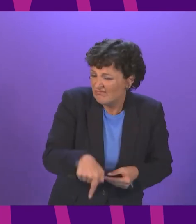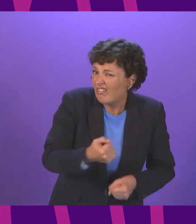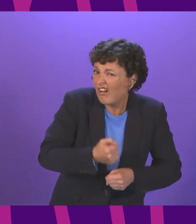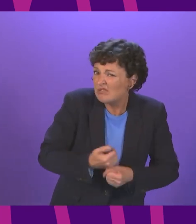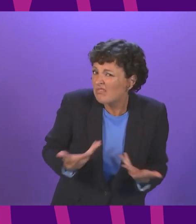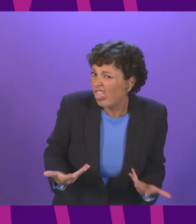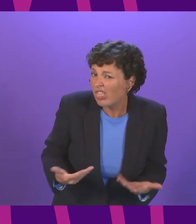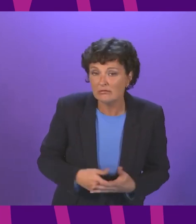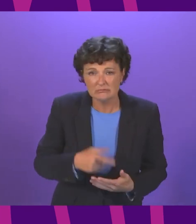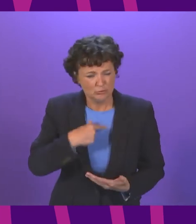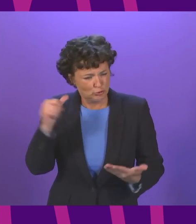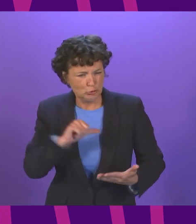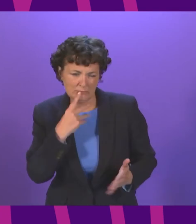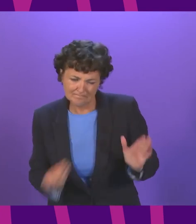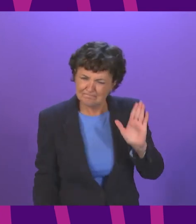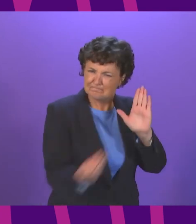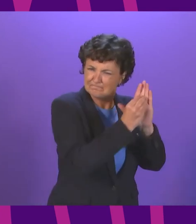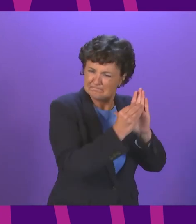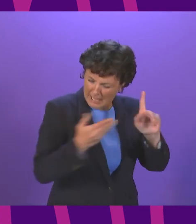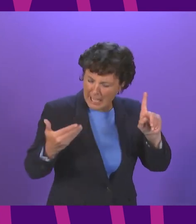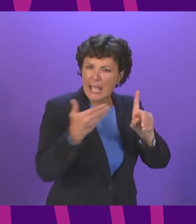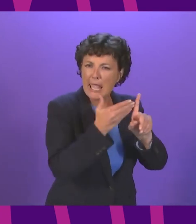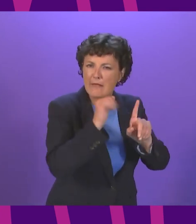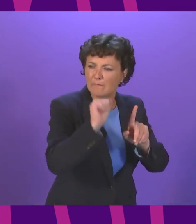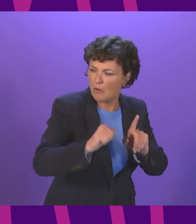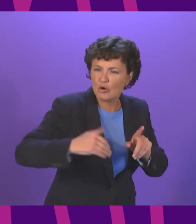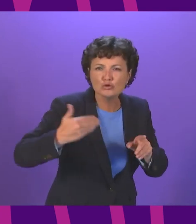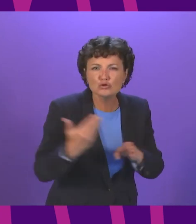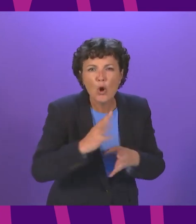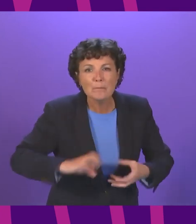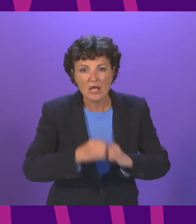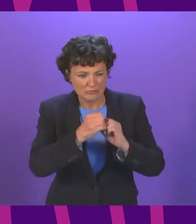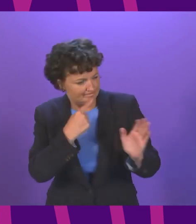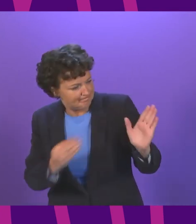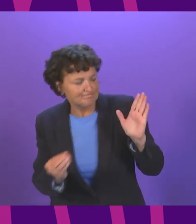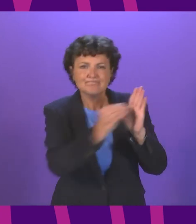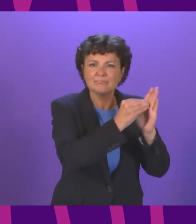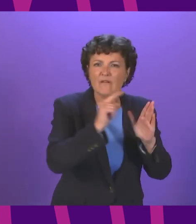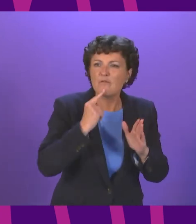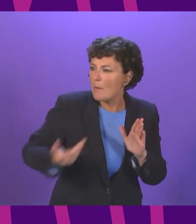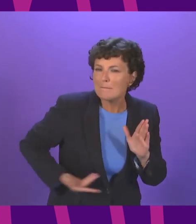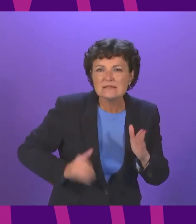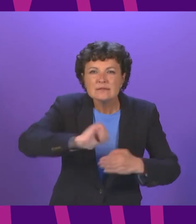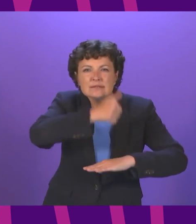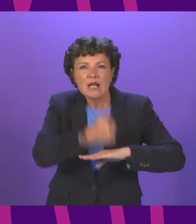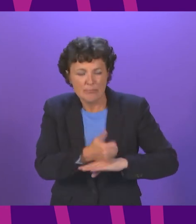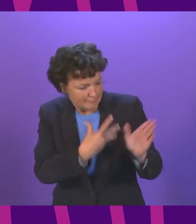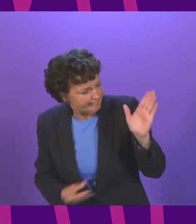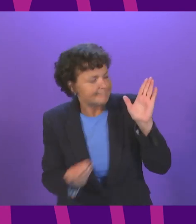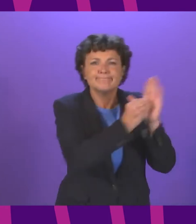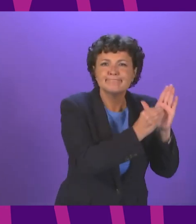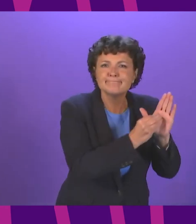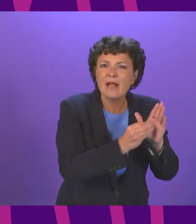statements on job creation bold ambition on new business start-ups on apprenticeships or on reshaping our high streets